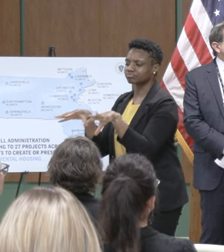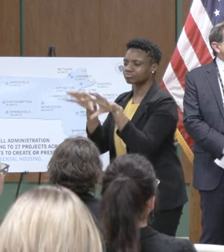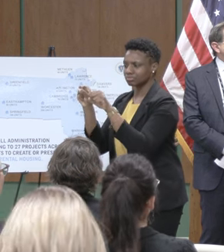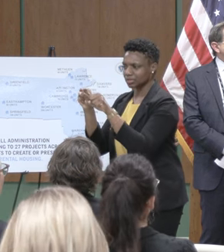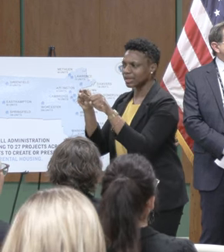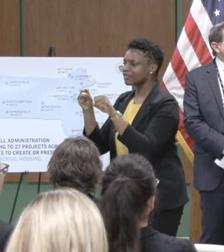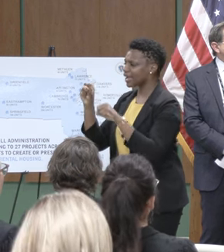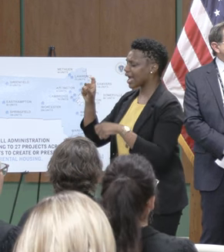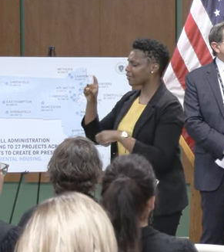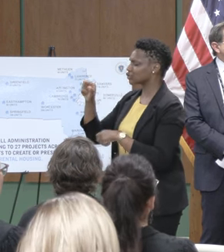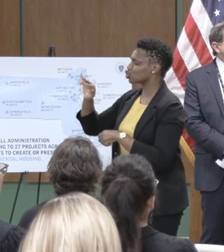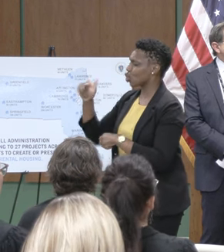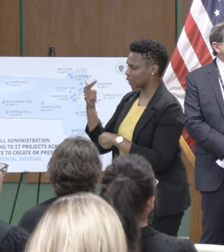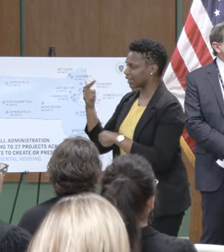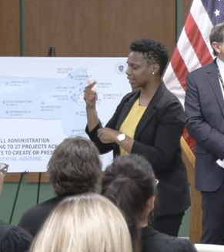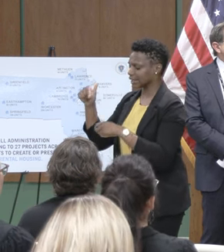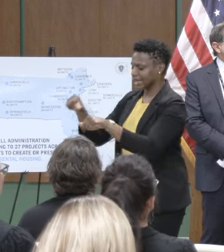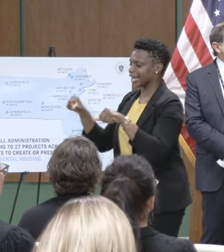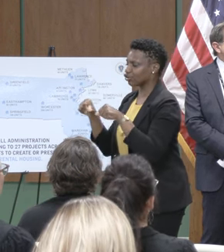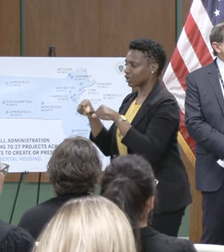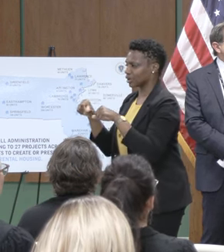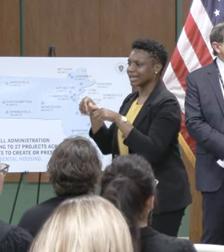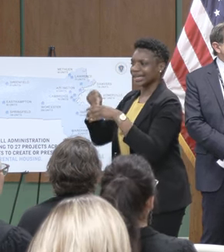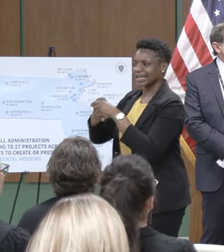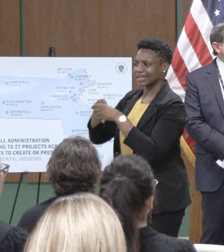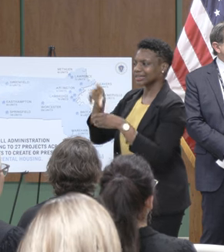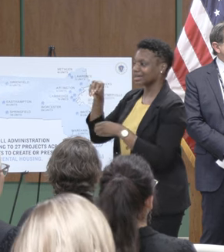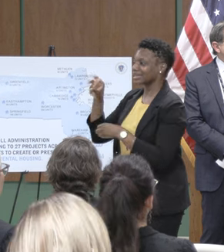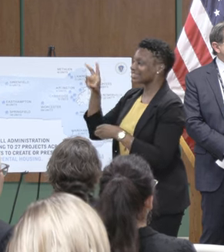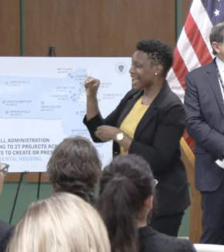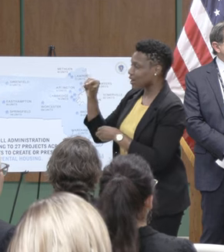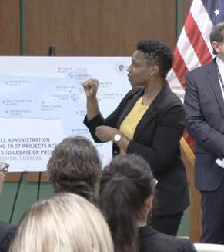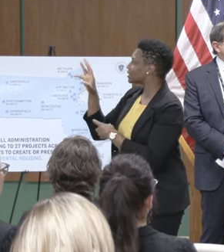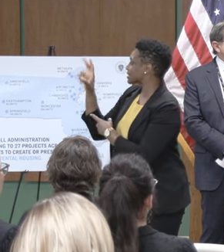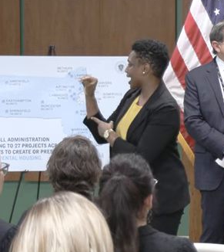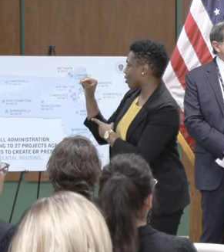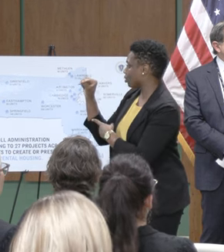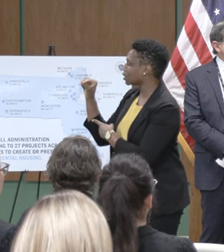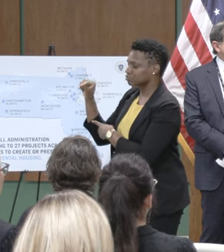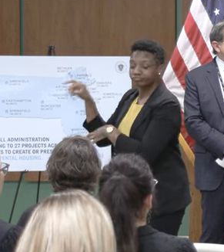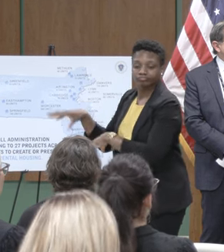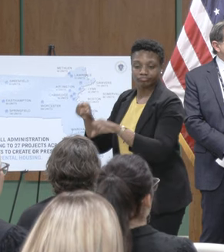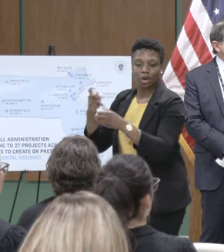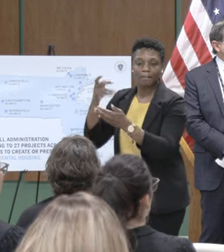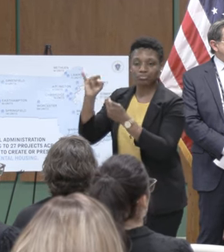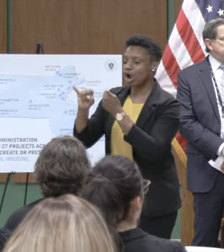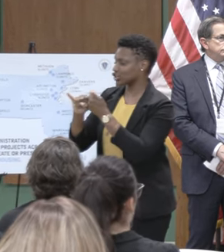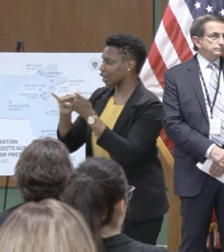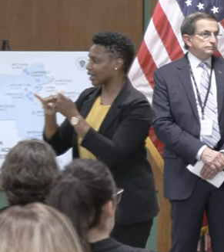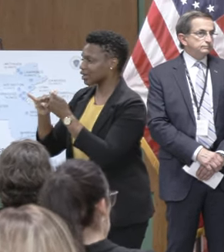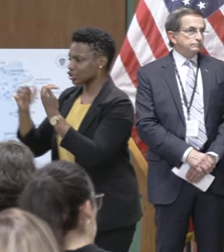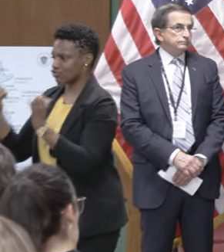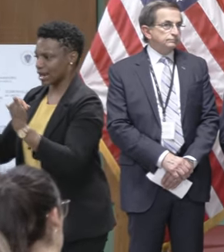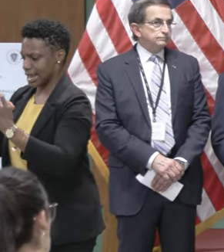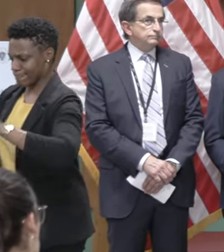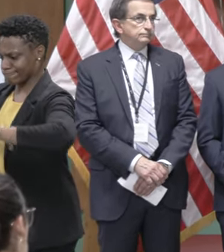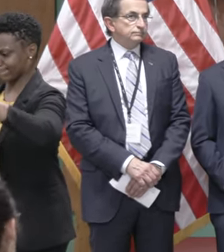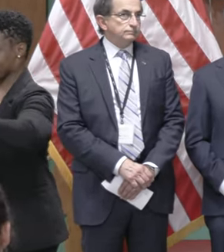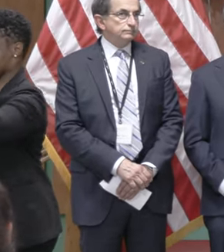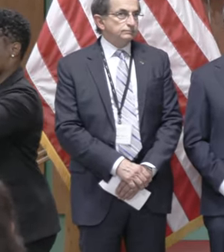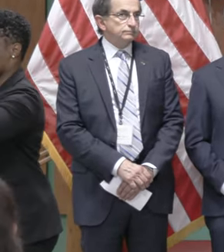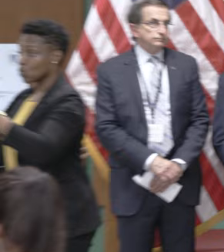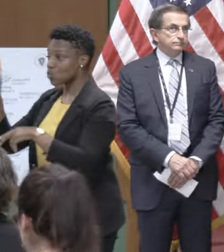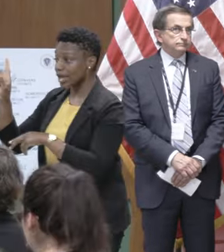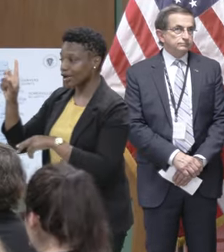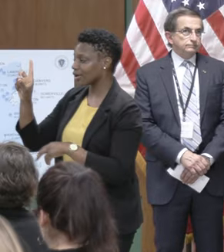zoning district in the heart of our downtown which resulted in the maple square project that is currently under construction in in Danvers